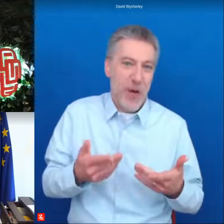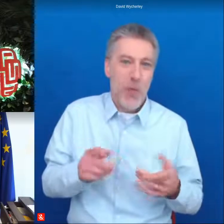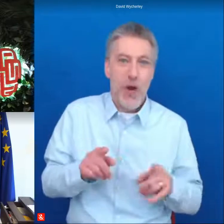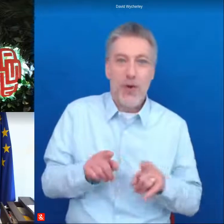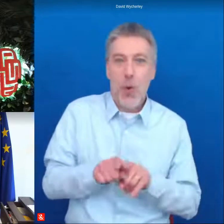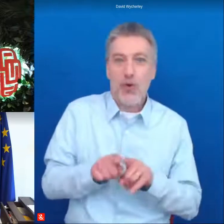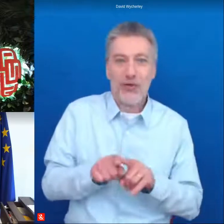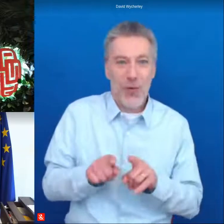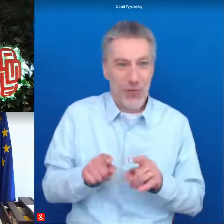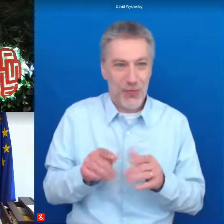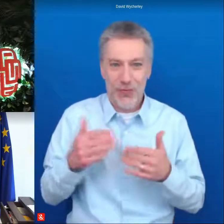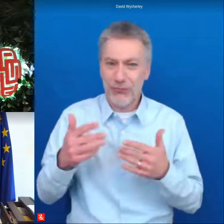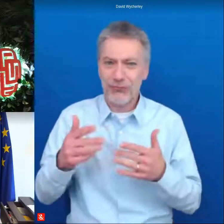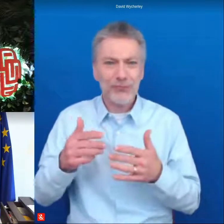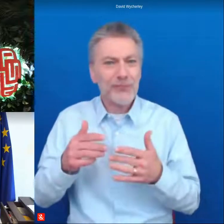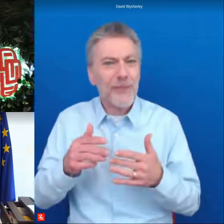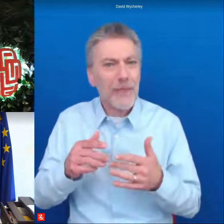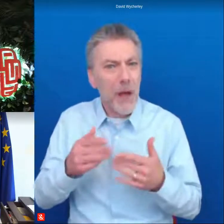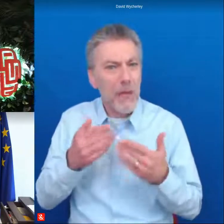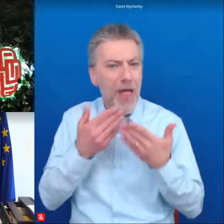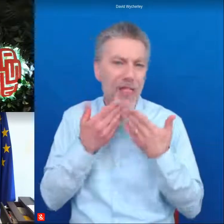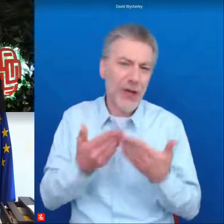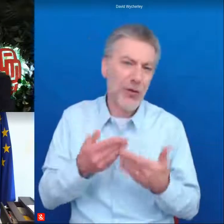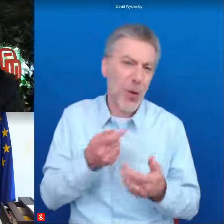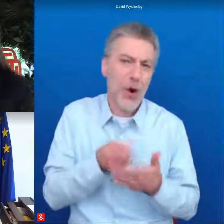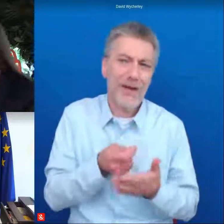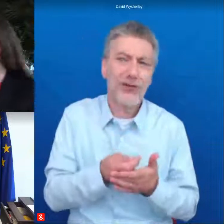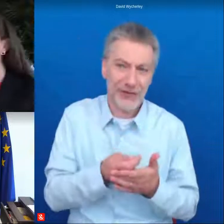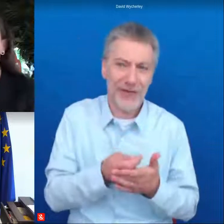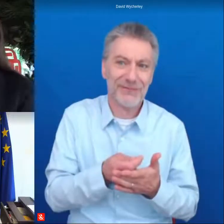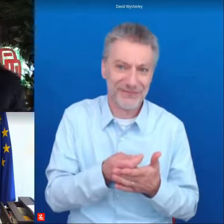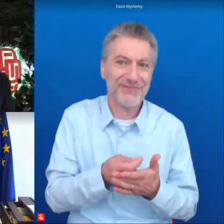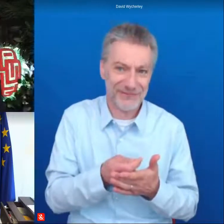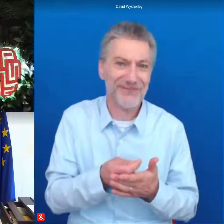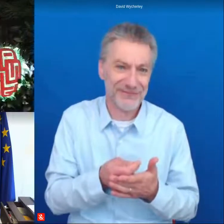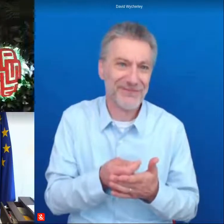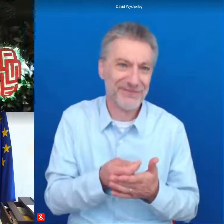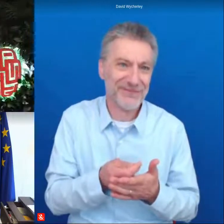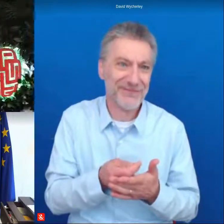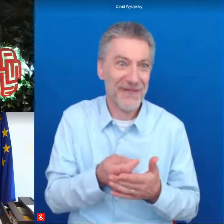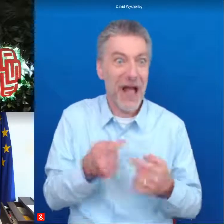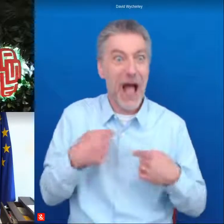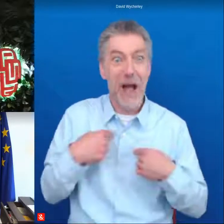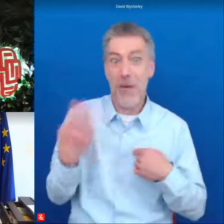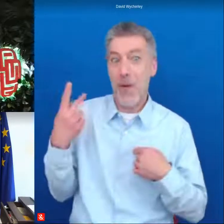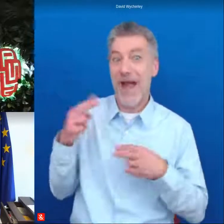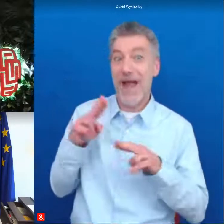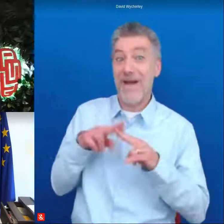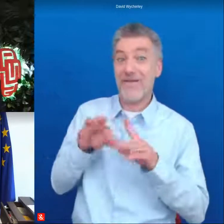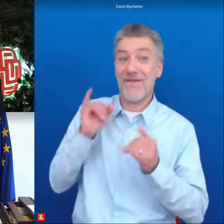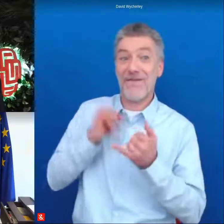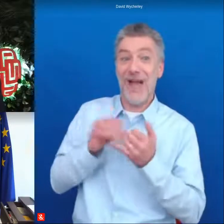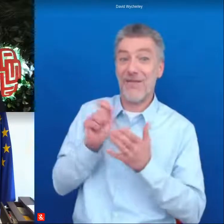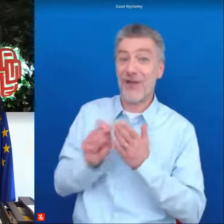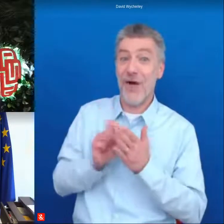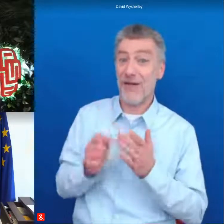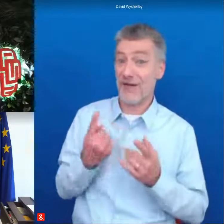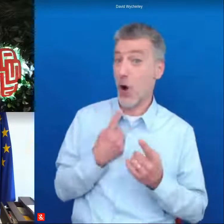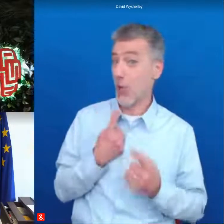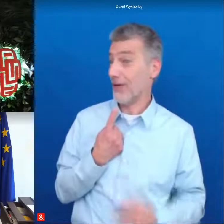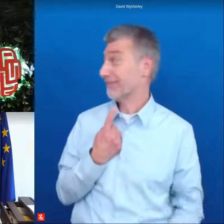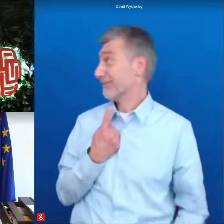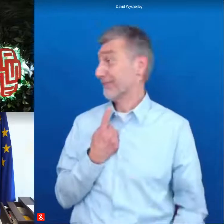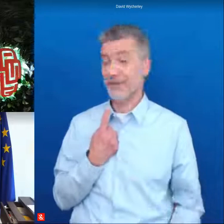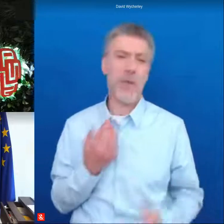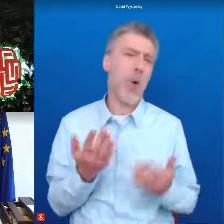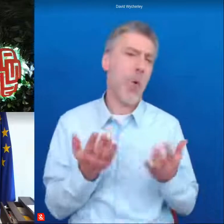finished yet but the commissioners as you can see we are i am in fact office pretty empty for the moment unfortunately but we would like